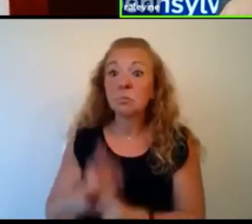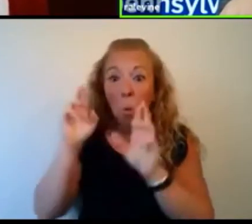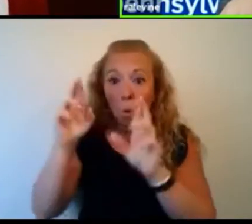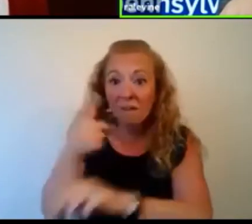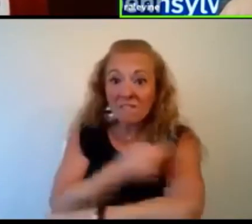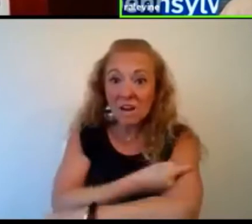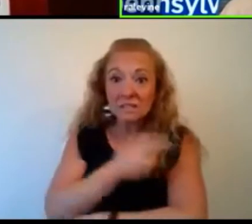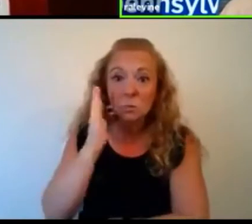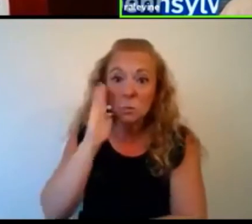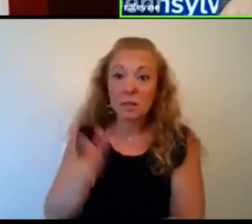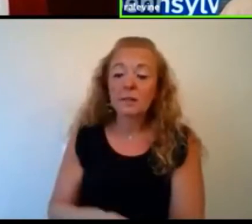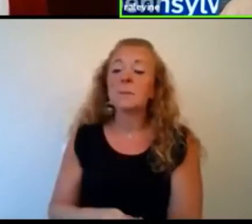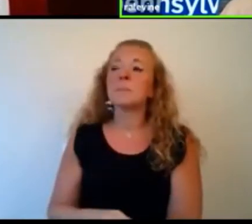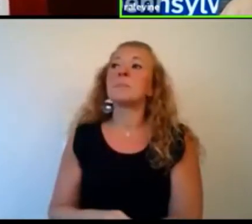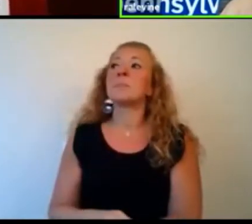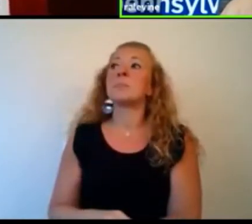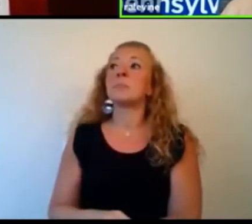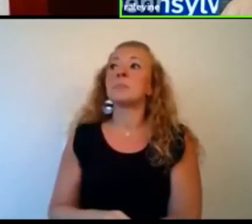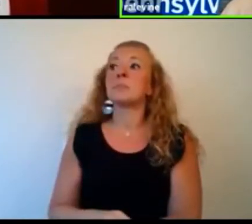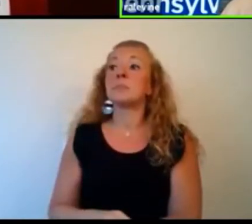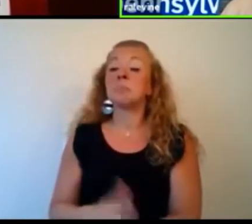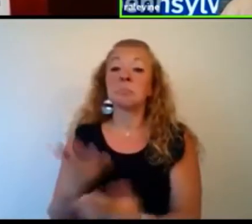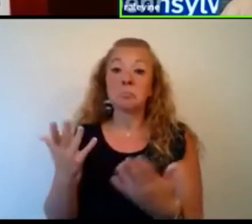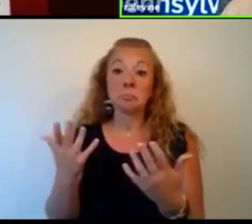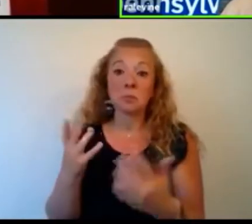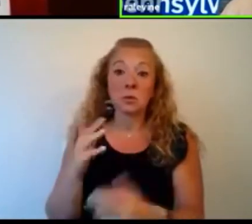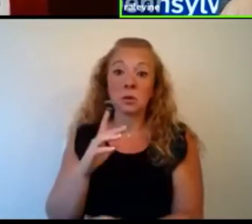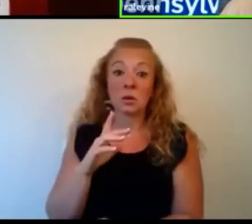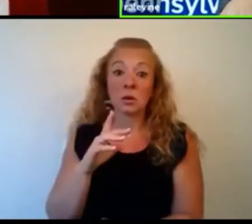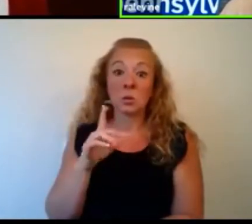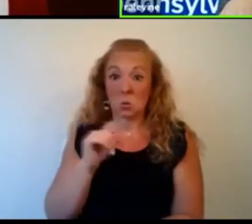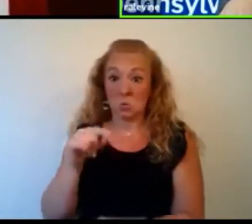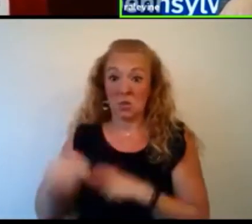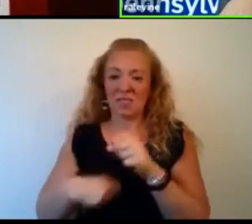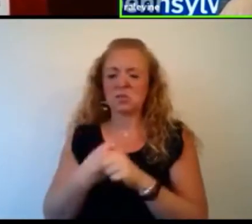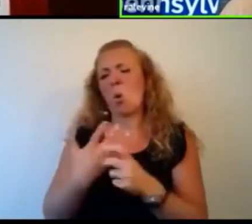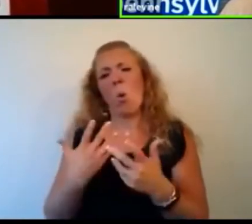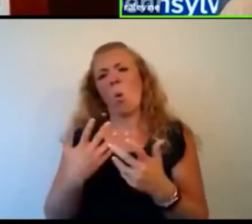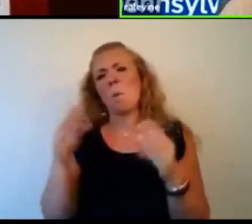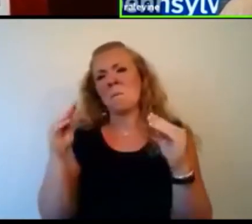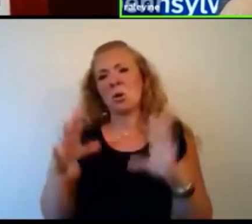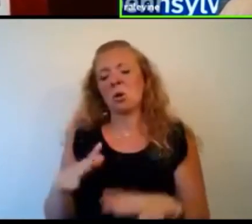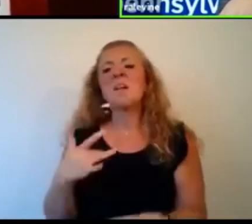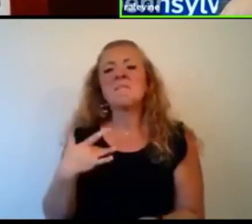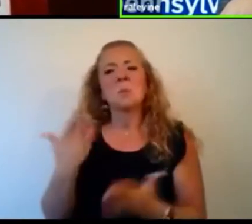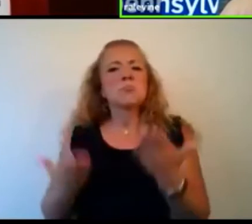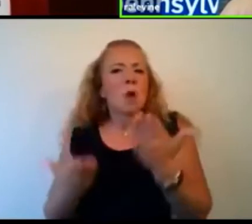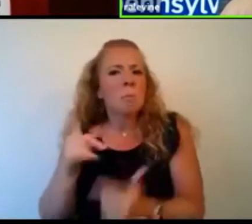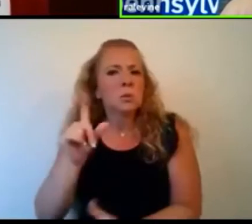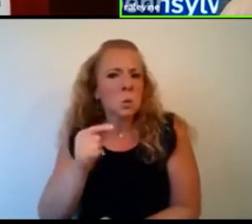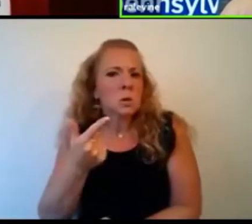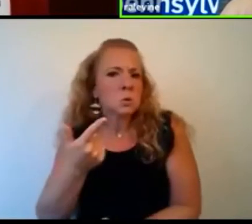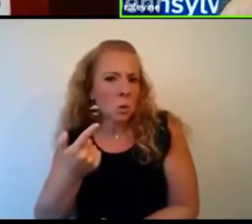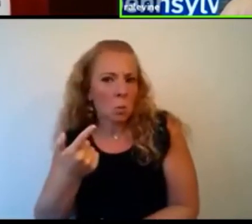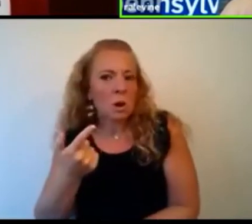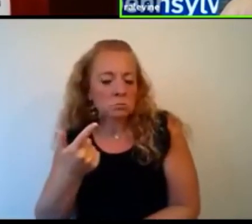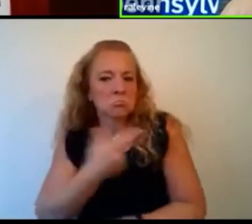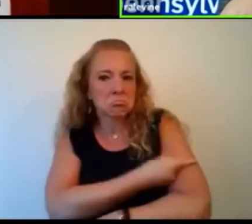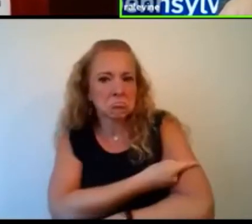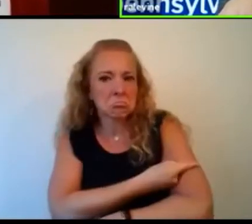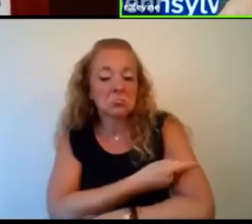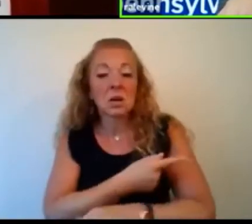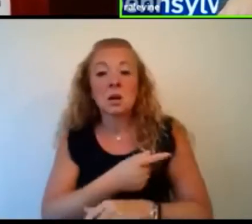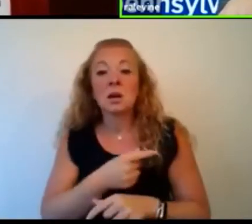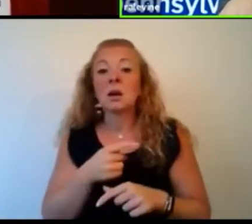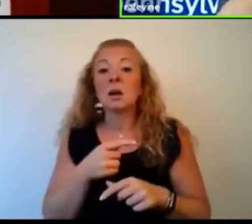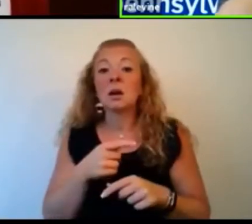Um, you know, if it's, if it's in 2020, that's a miracle, most likely in 2021. Uh, but it, it, it doesn't just